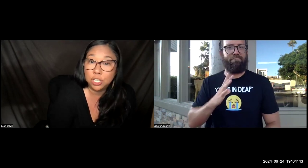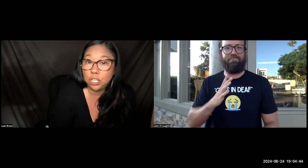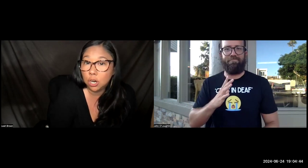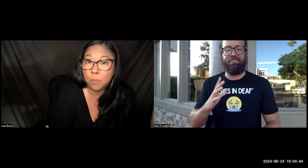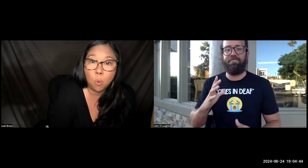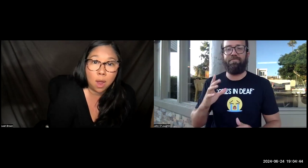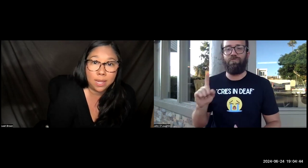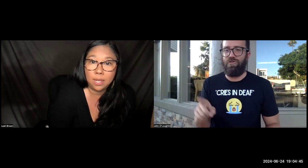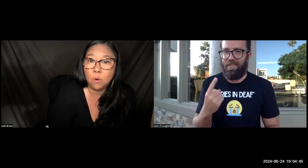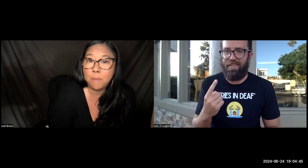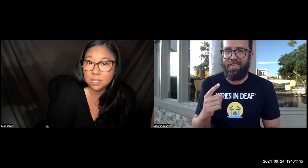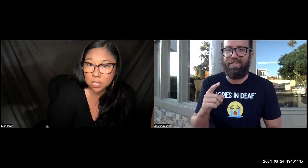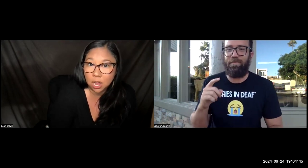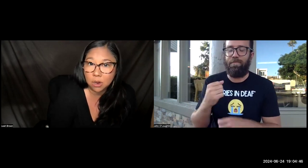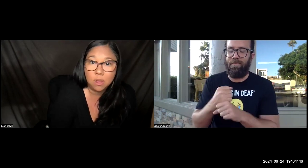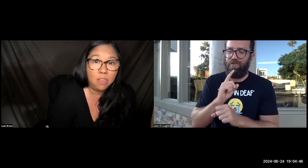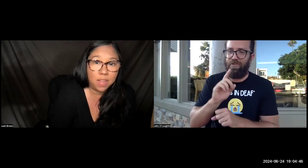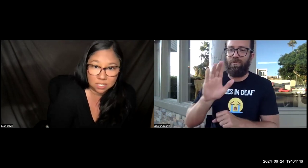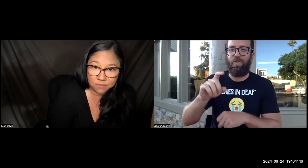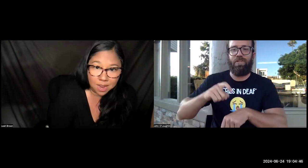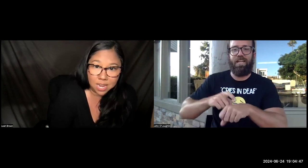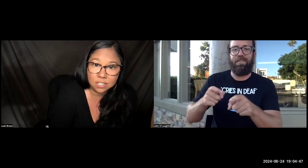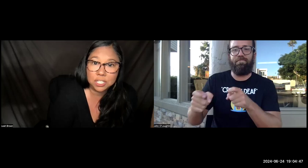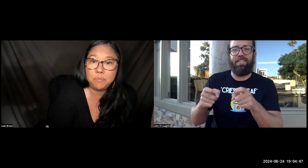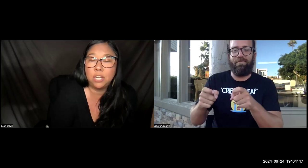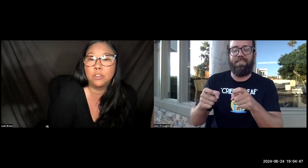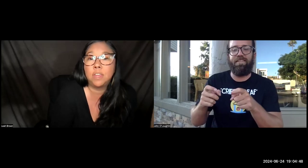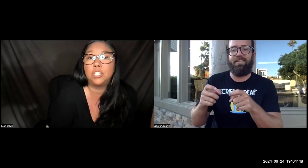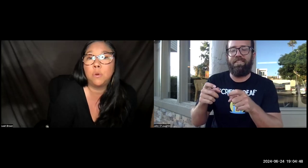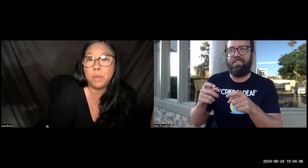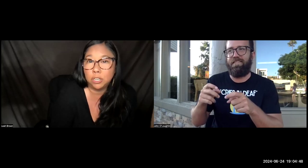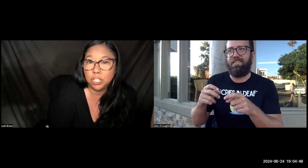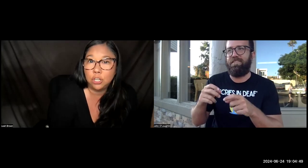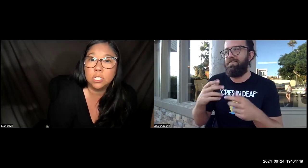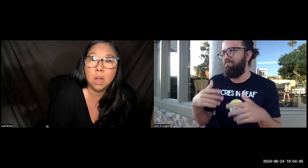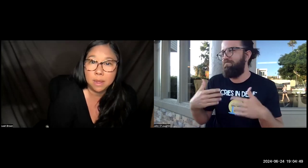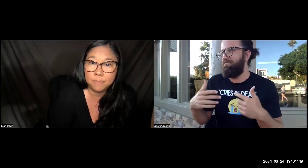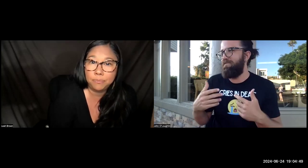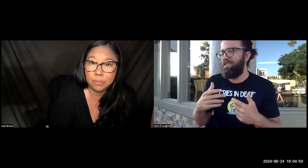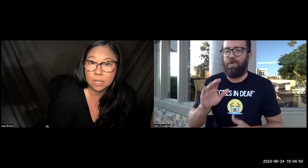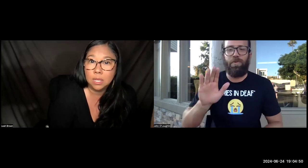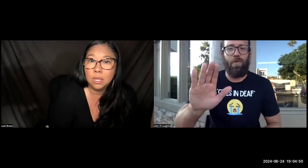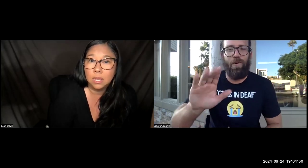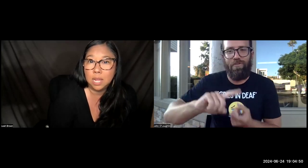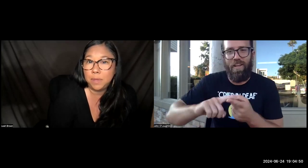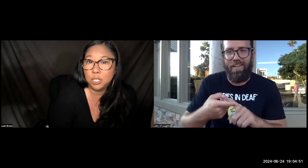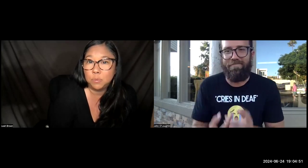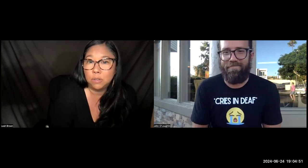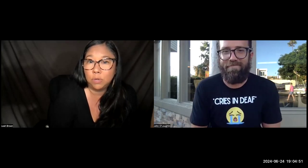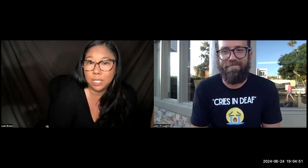to Europe, Hawaii, or Mexico. That's fine. Just make sure that you are managing your time. Time management really